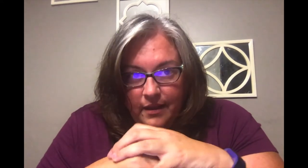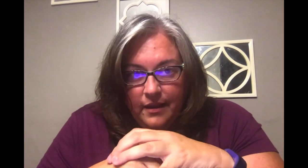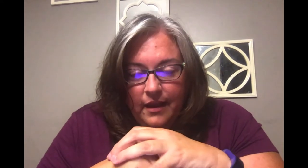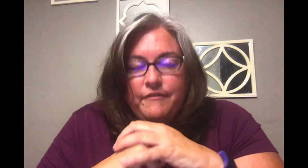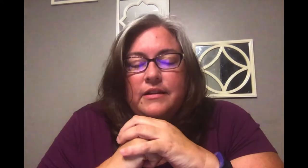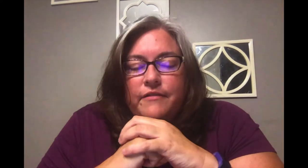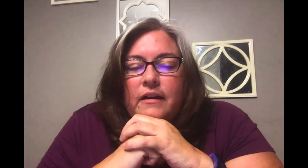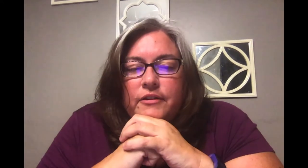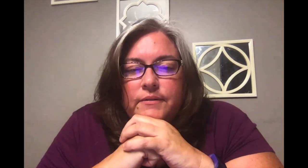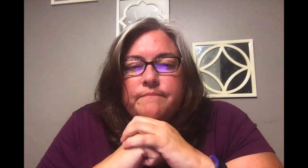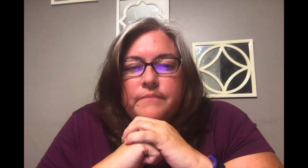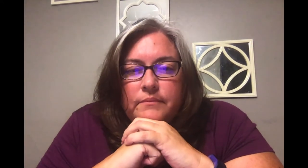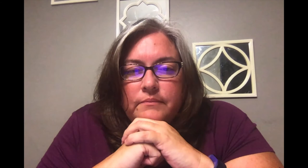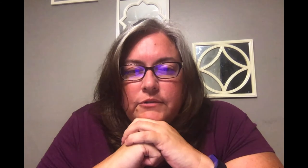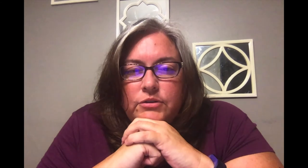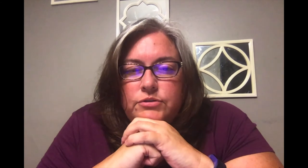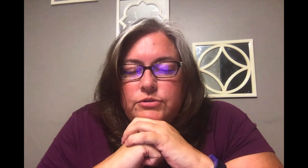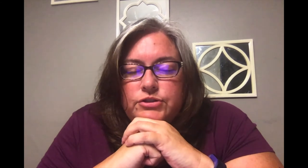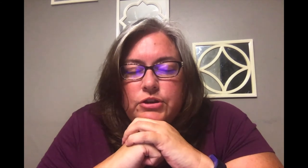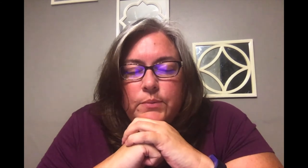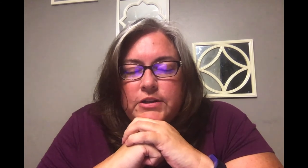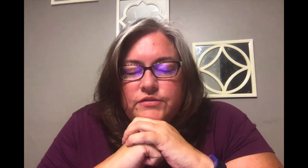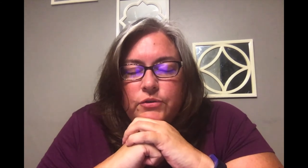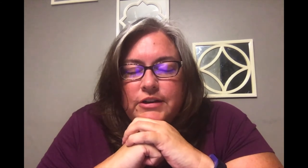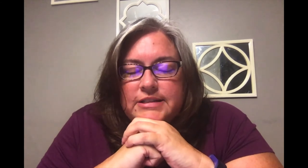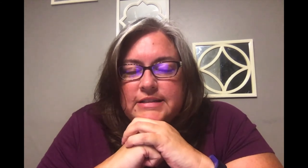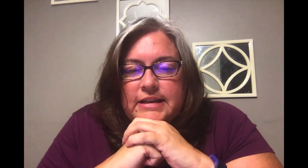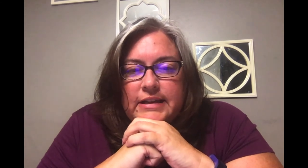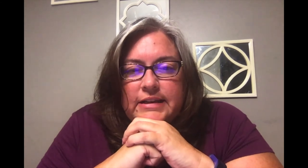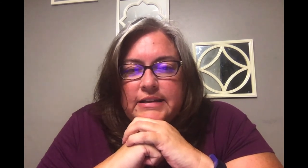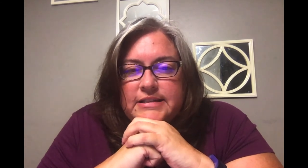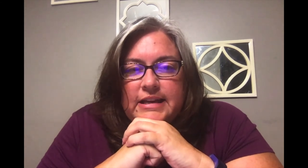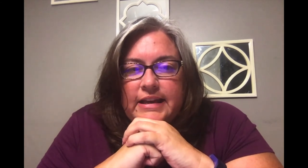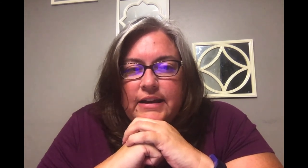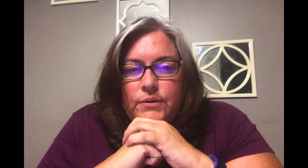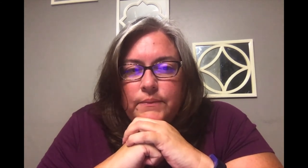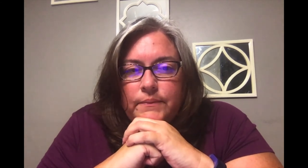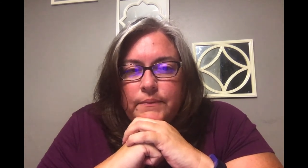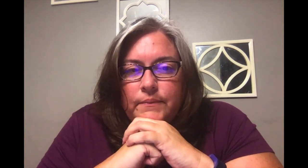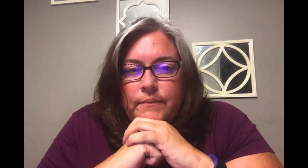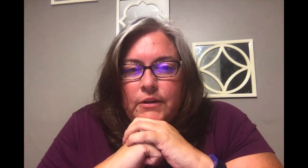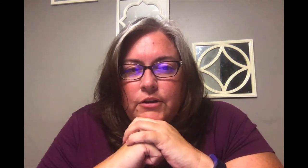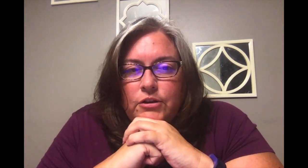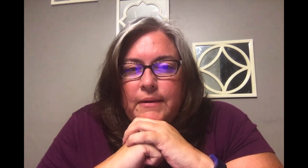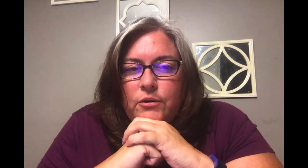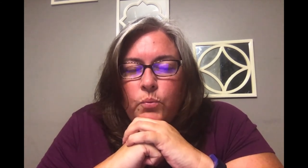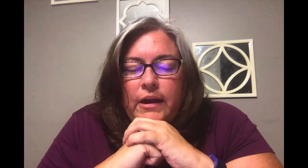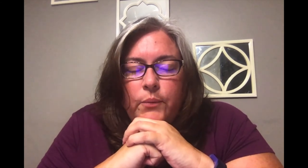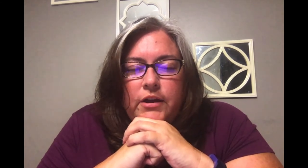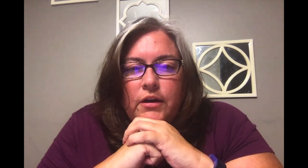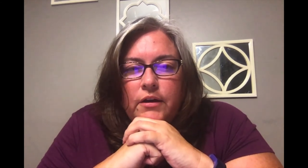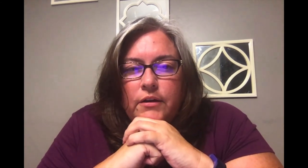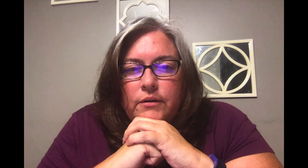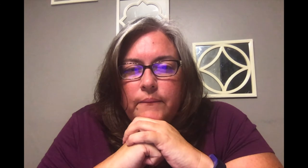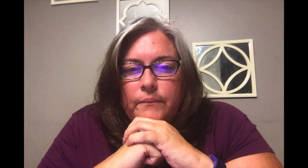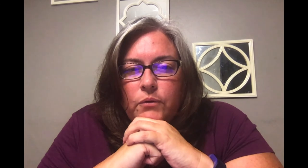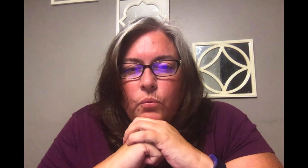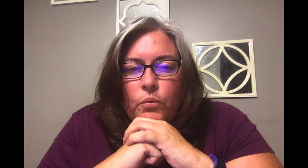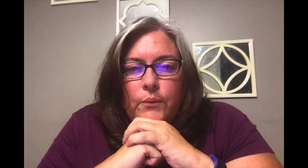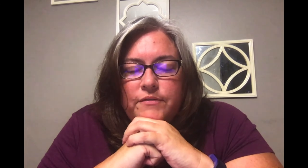Heavenly Father You do so much for us Day in and day out No matter where we are What we've